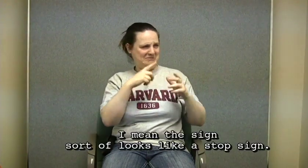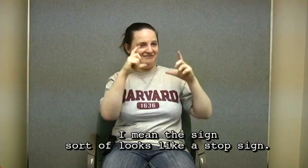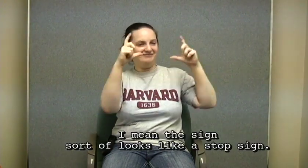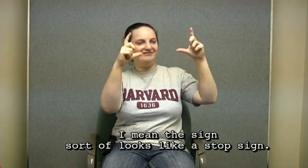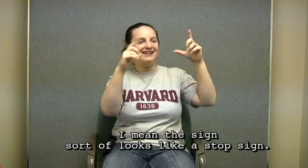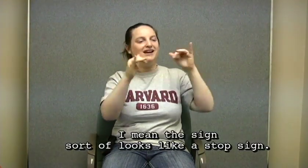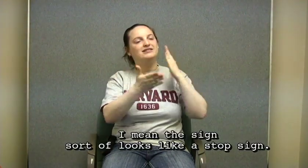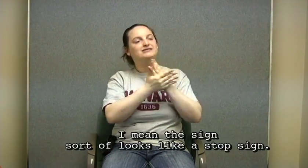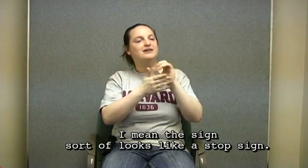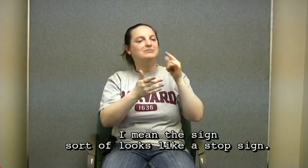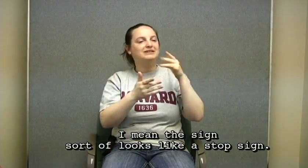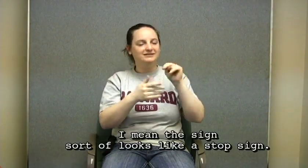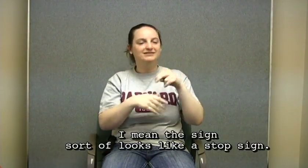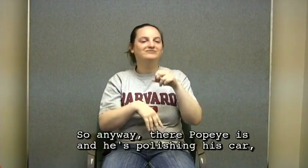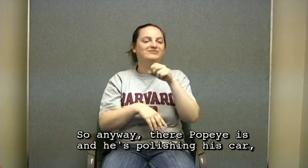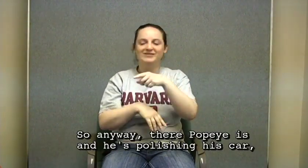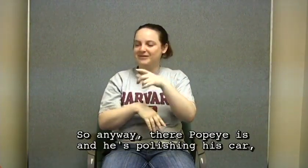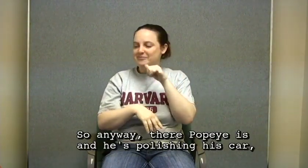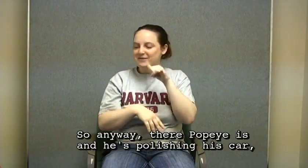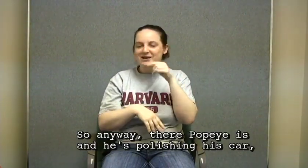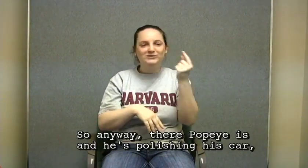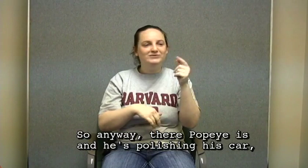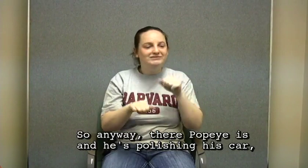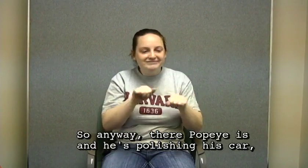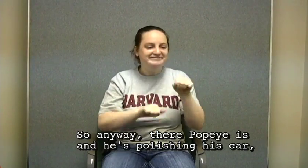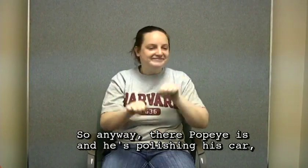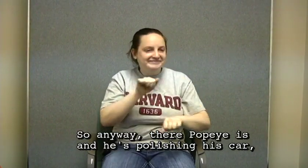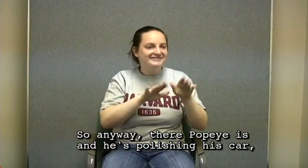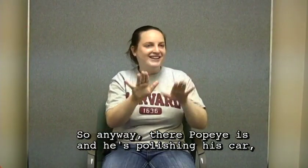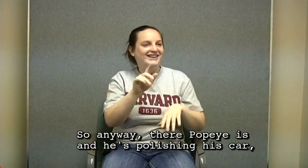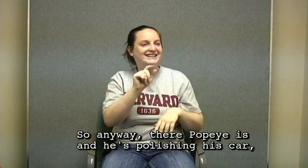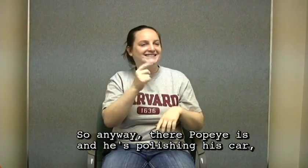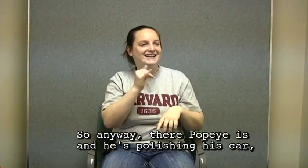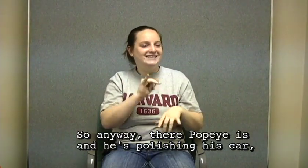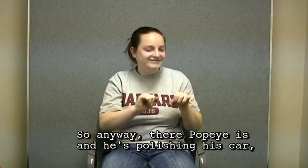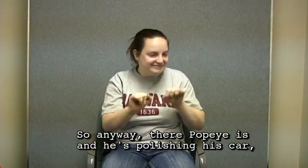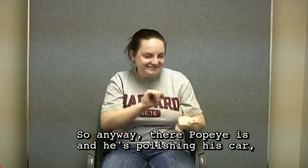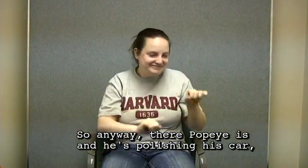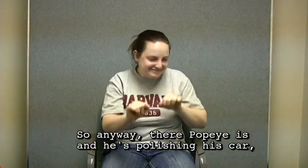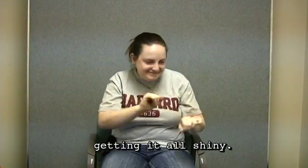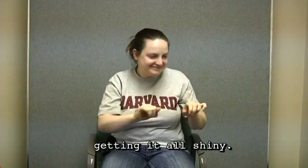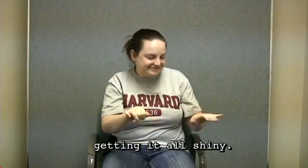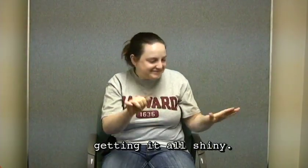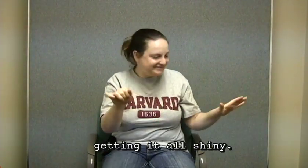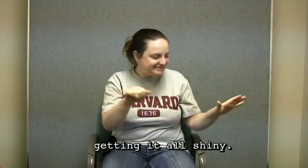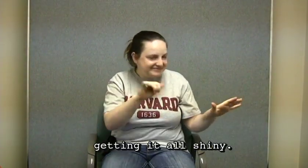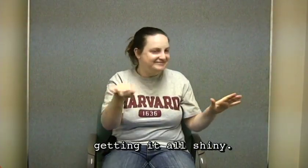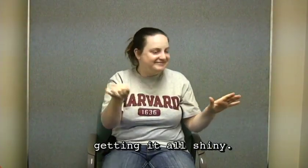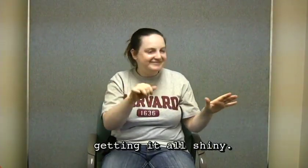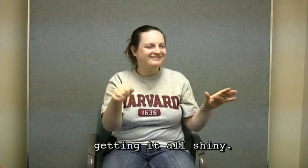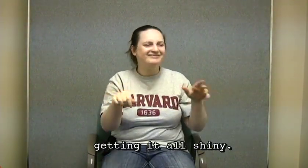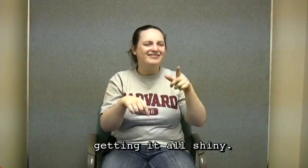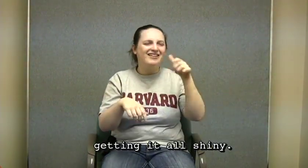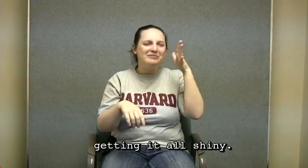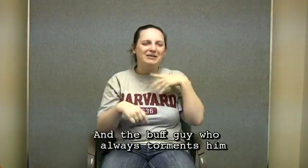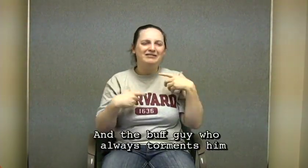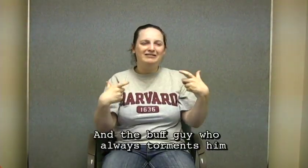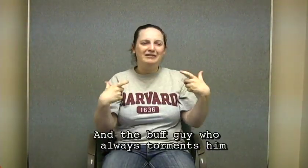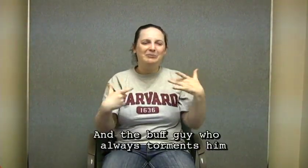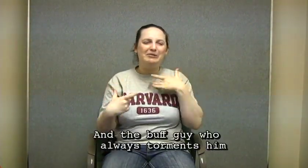the sign sort of looks like a stop sign. So anyway, there Popeye is and he's polishing his car, getting it all shiny. And